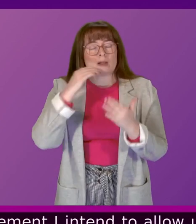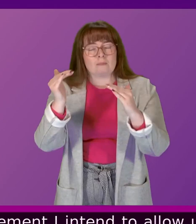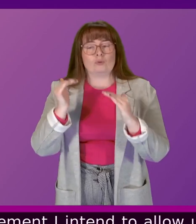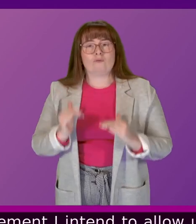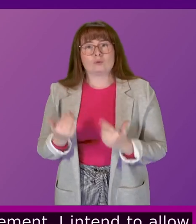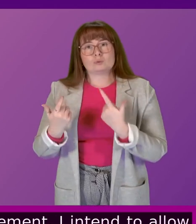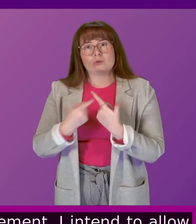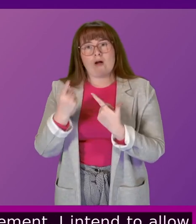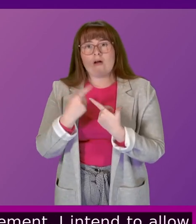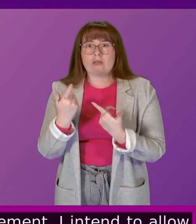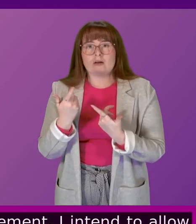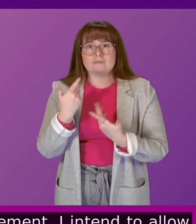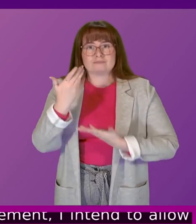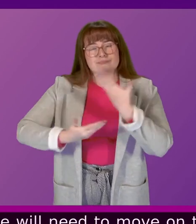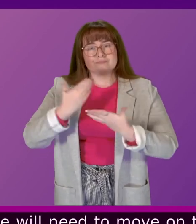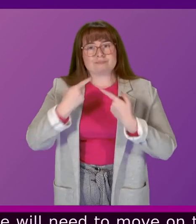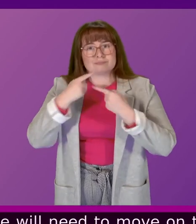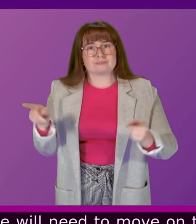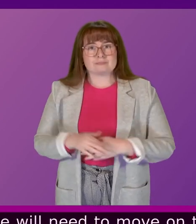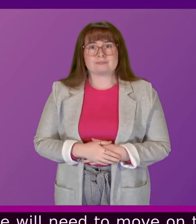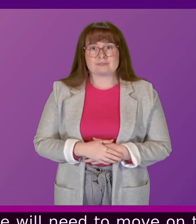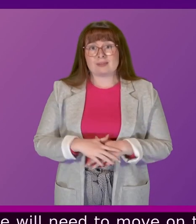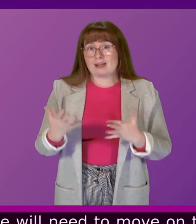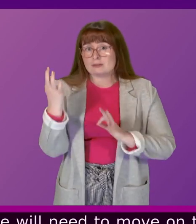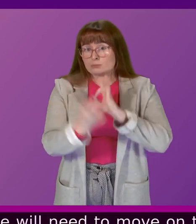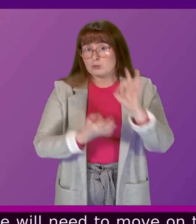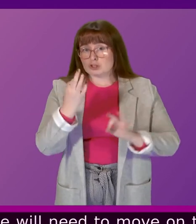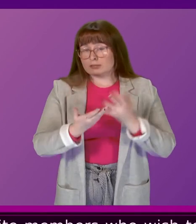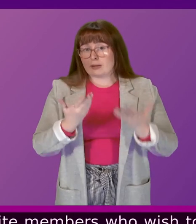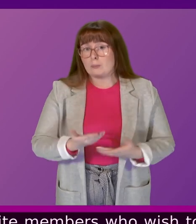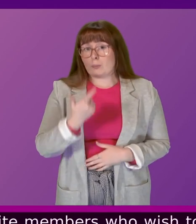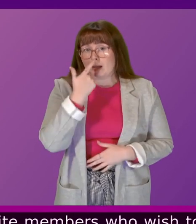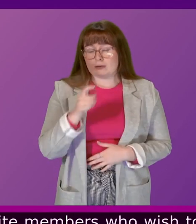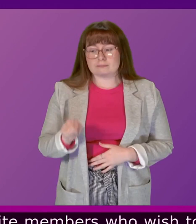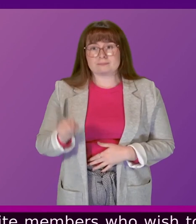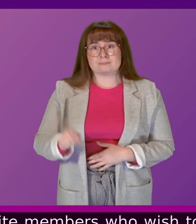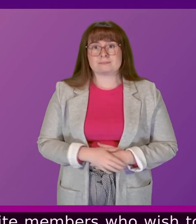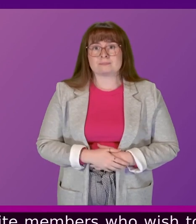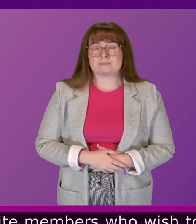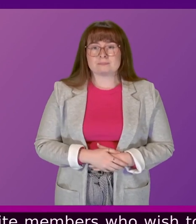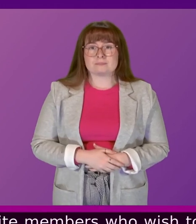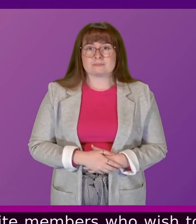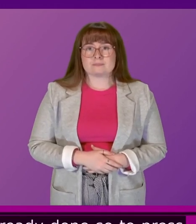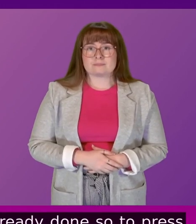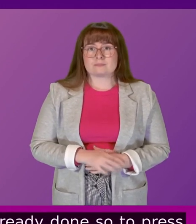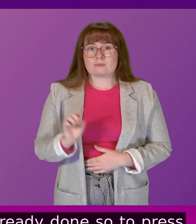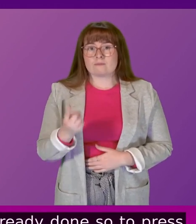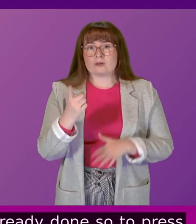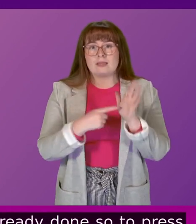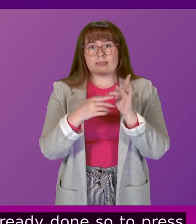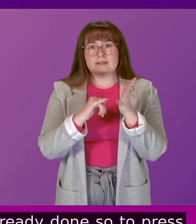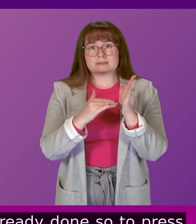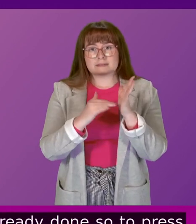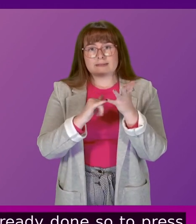next item of business and invite members who wish to ask a question who haven't already done so to press the request to speak buttons and I first call Liz Smith.